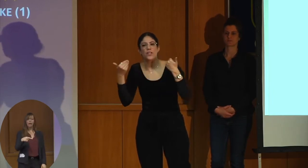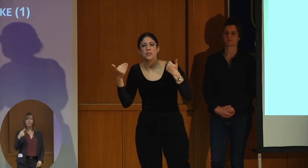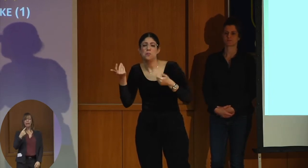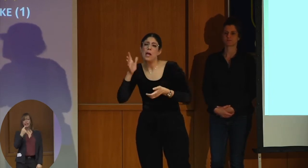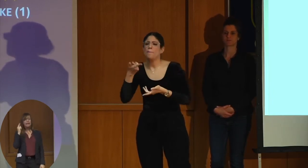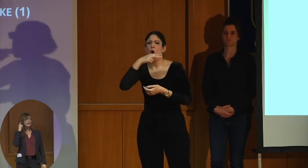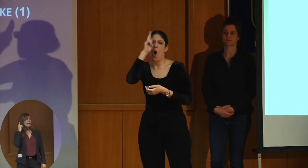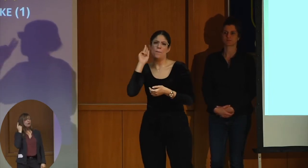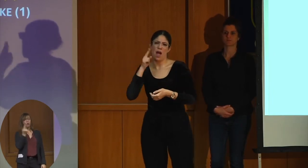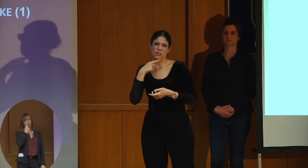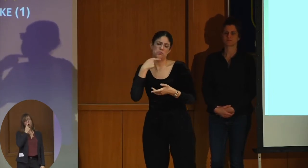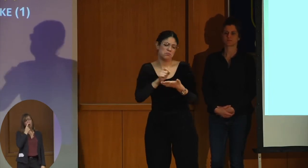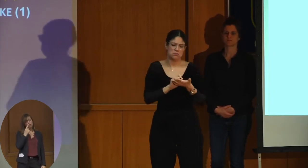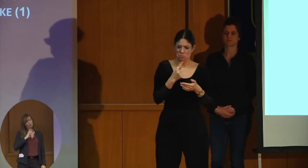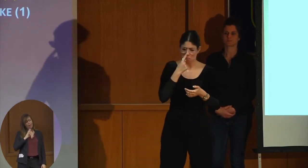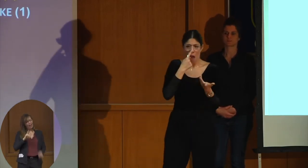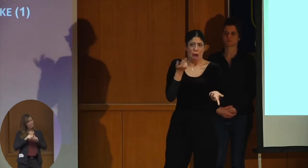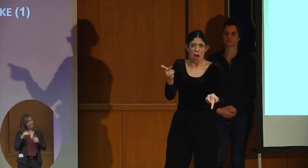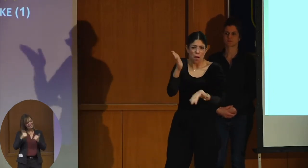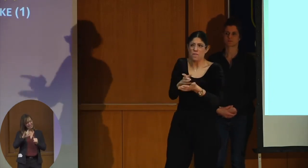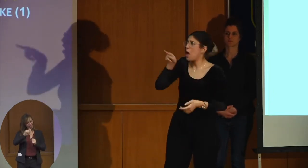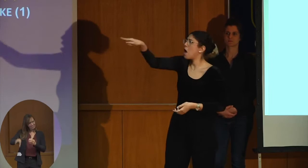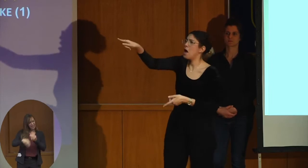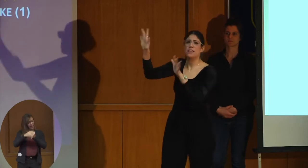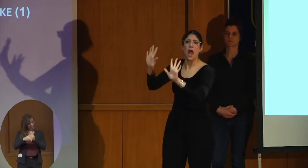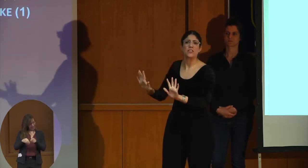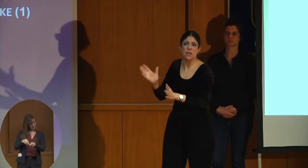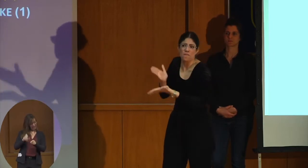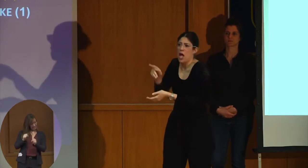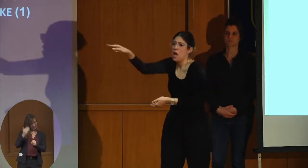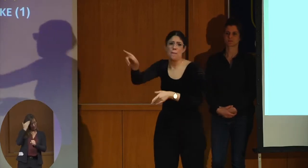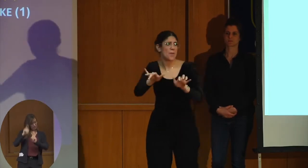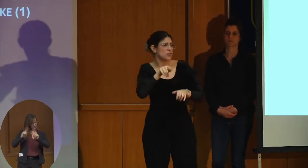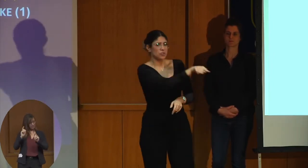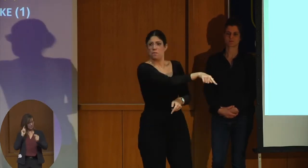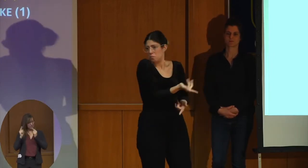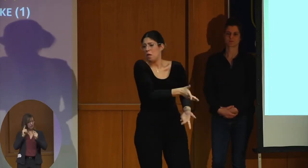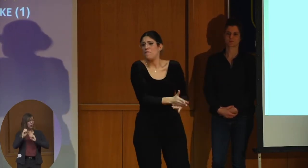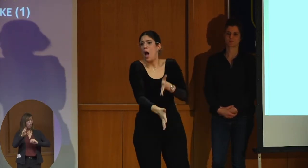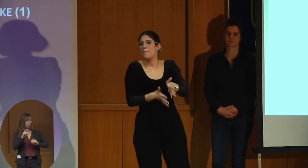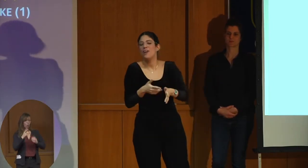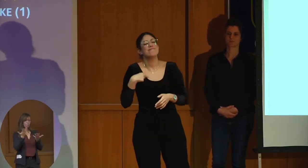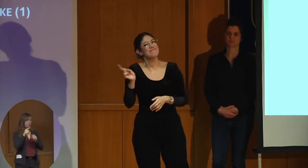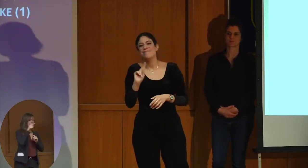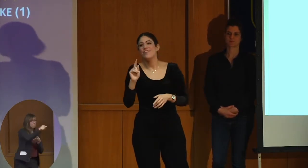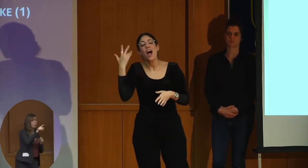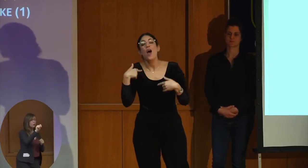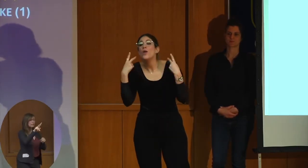to it. But it's very important to differentiate. Or, if they're pointing to the television's head or to the computer,